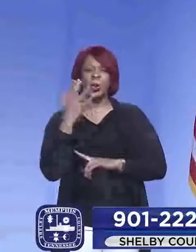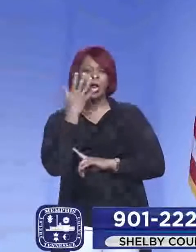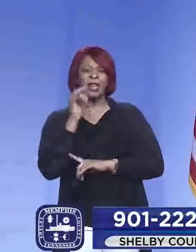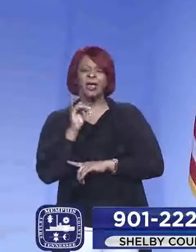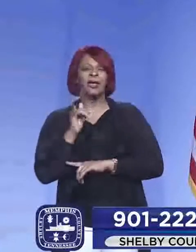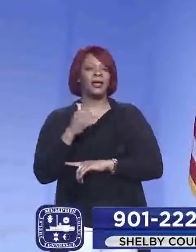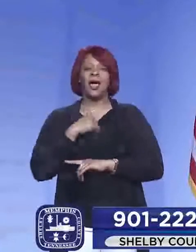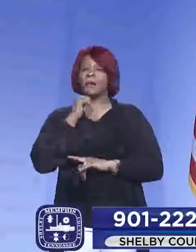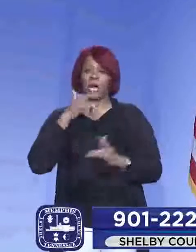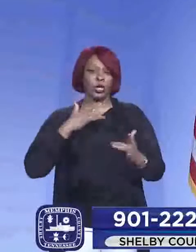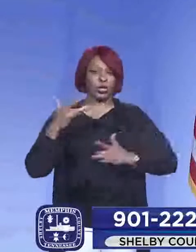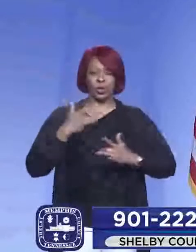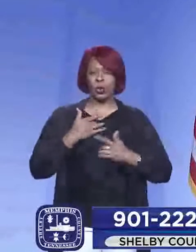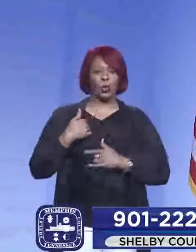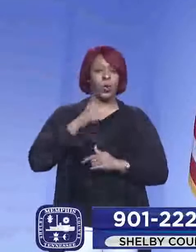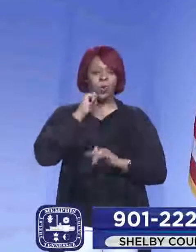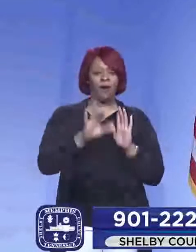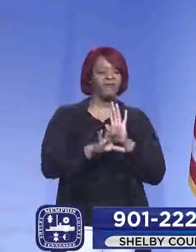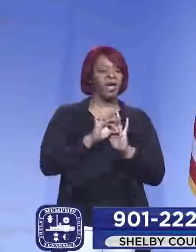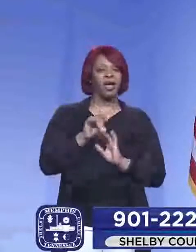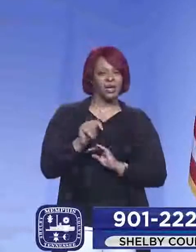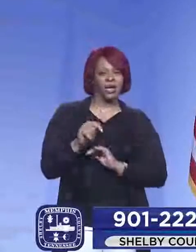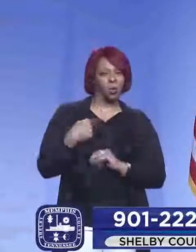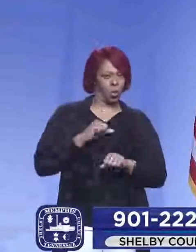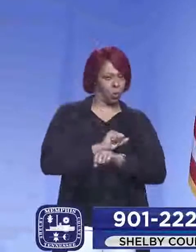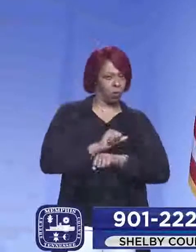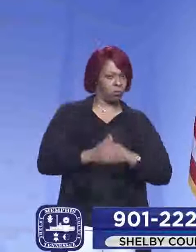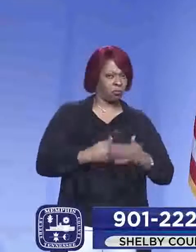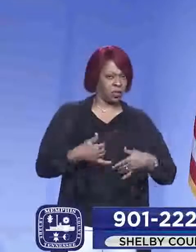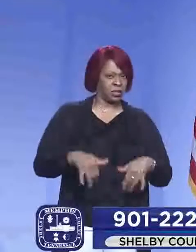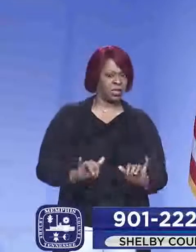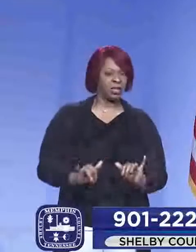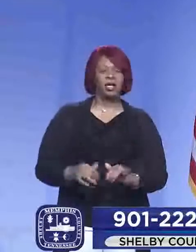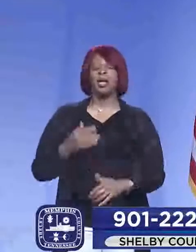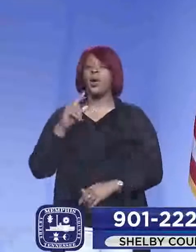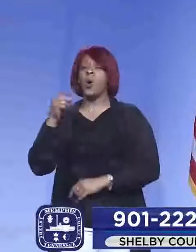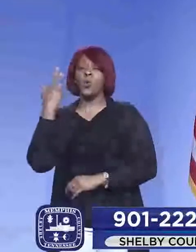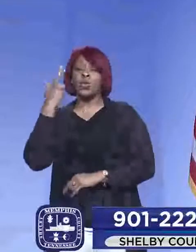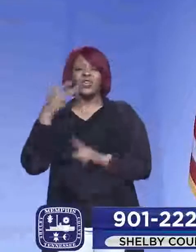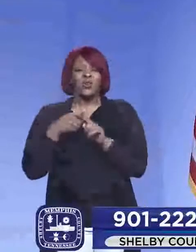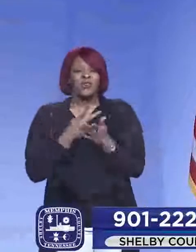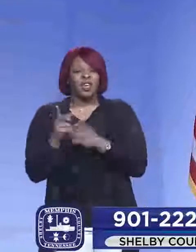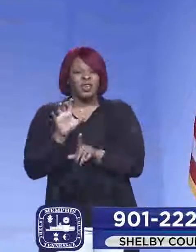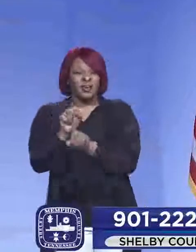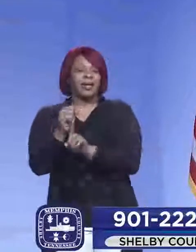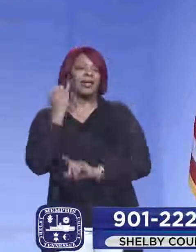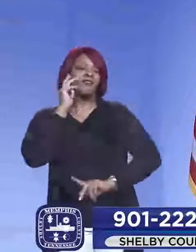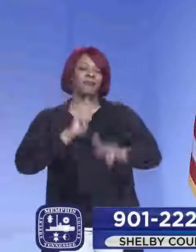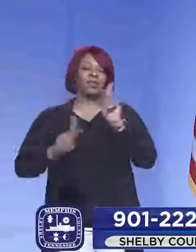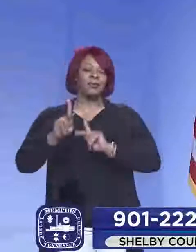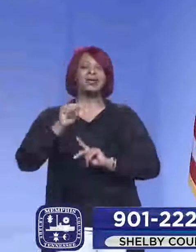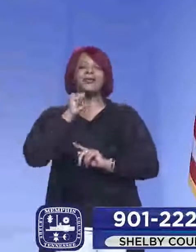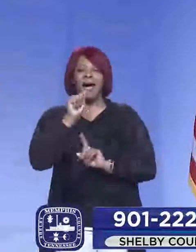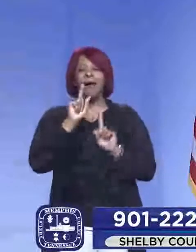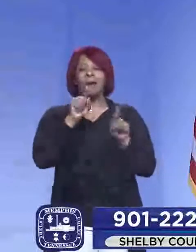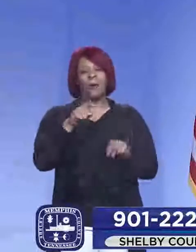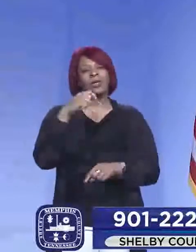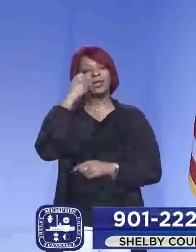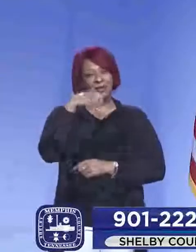I'm not too worried that we won't detect them. The only reason that we might fail to detect them is if people fail to test.